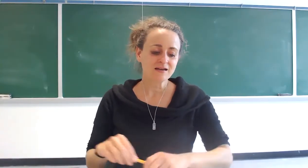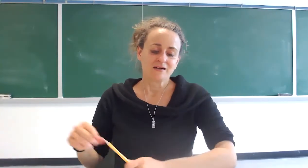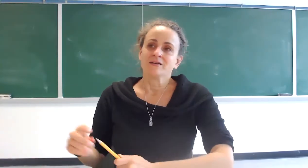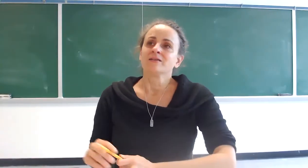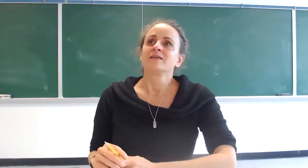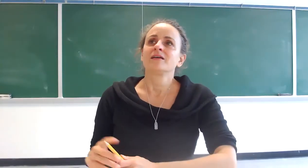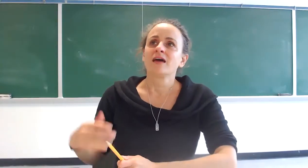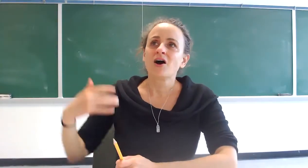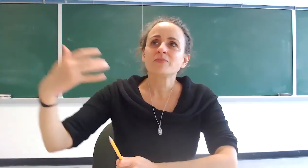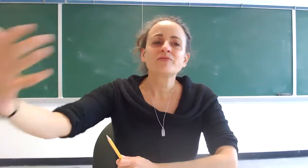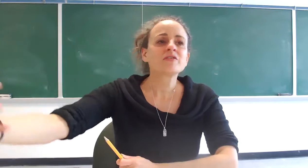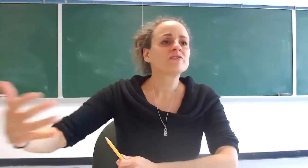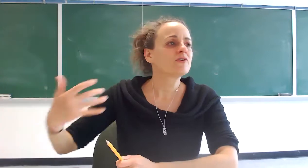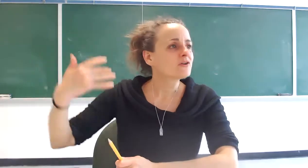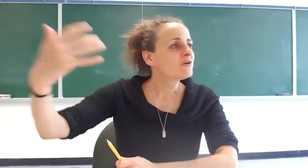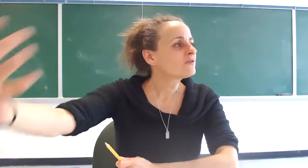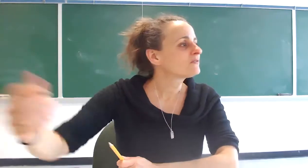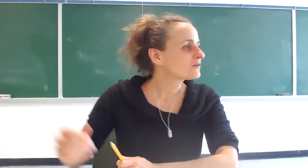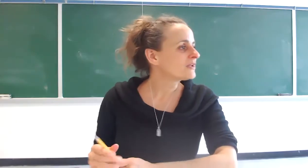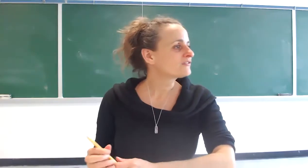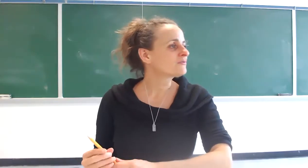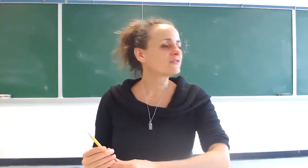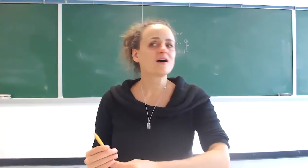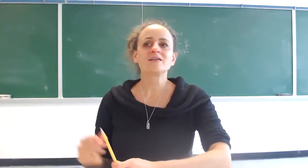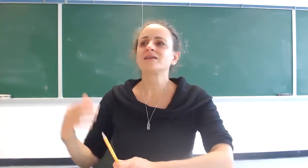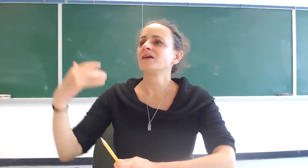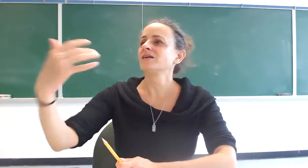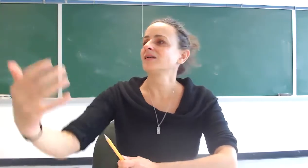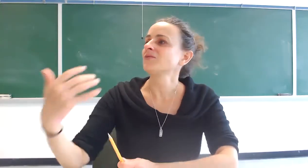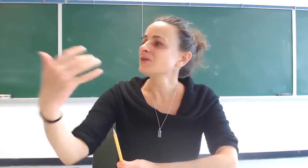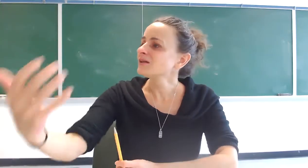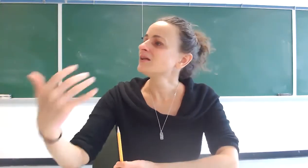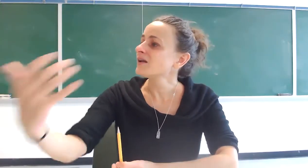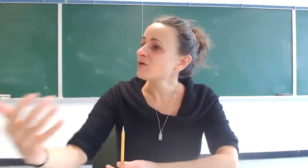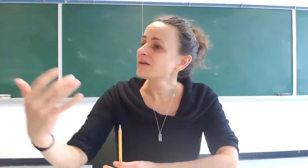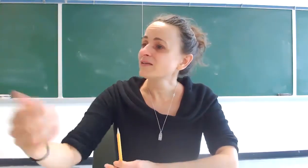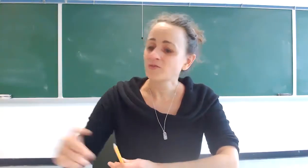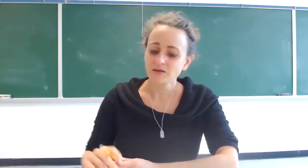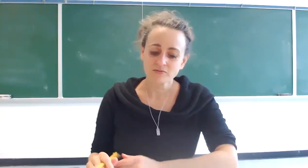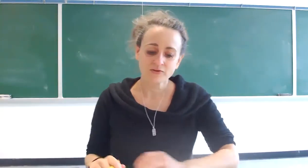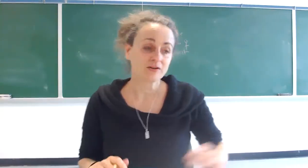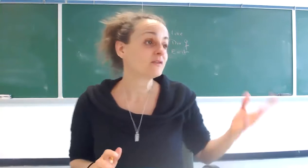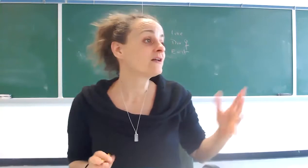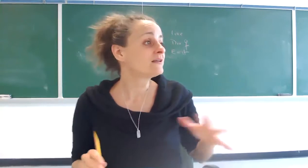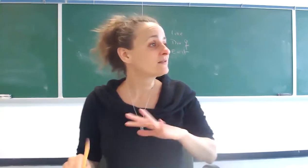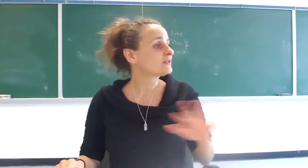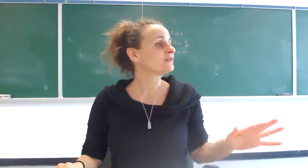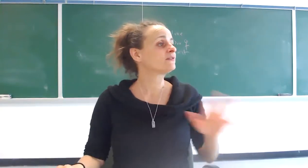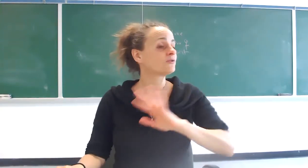can i opt for this vertical connection with god can i can i really allow myself to be comforted and we saw last time that he turned